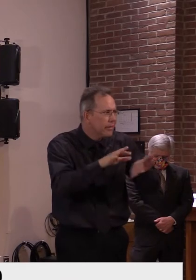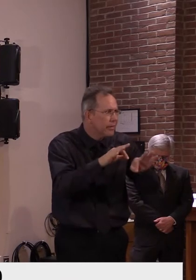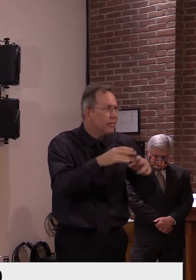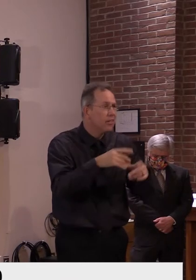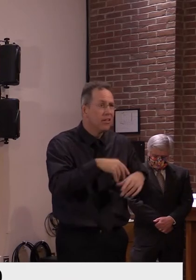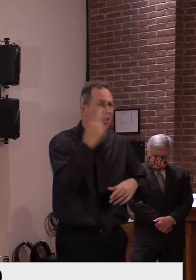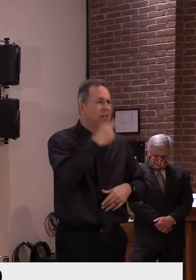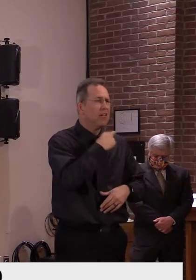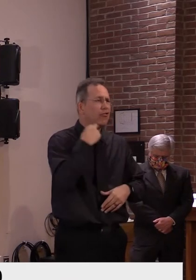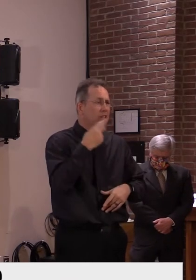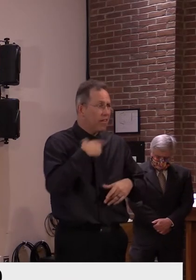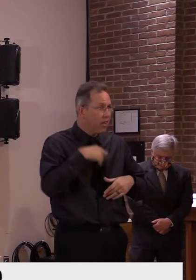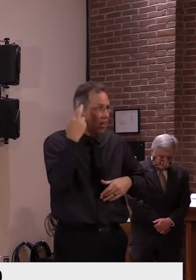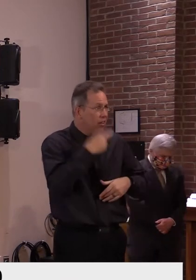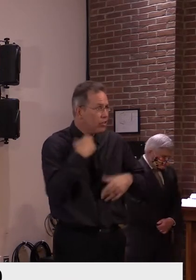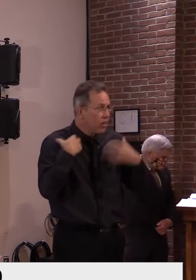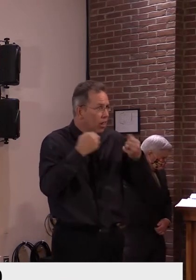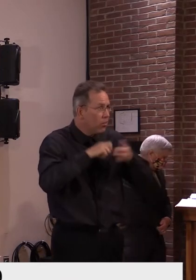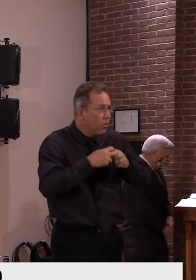protect yourself and others.